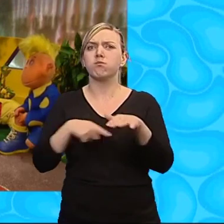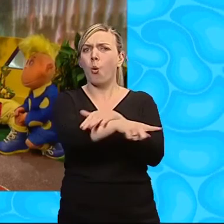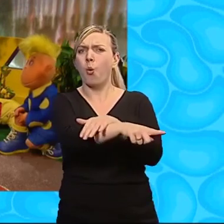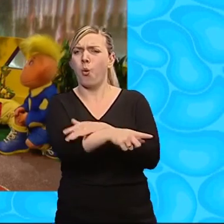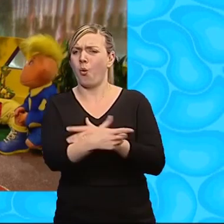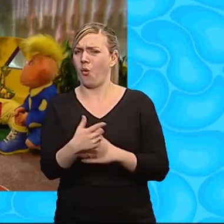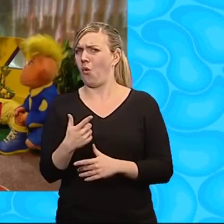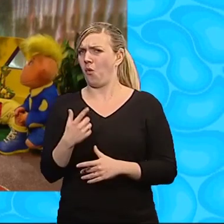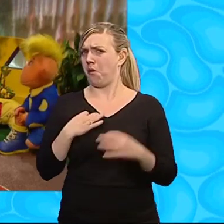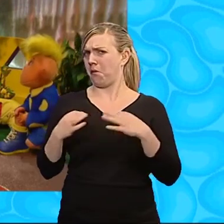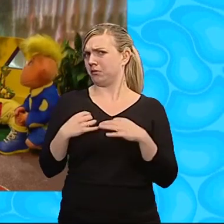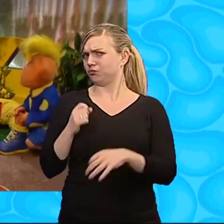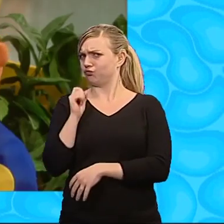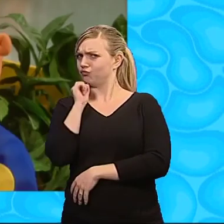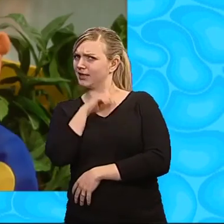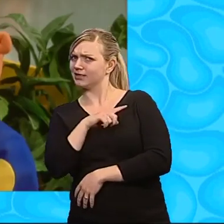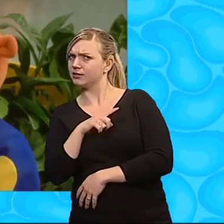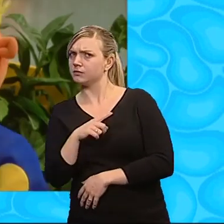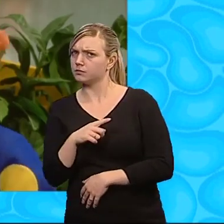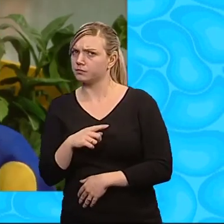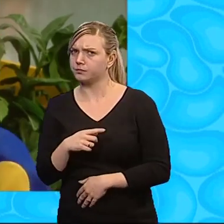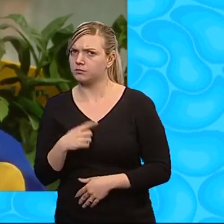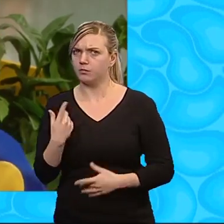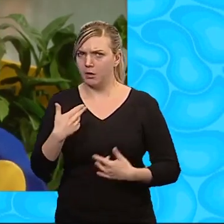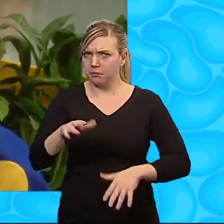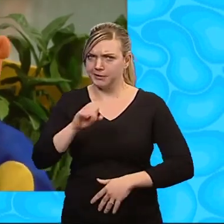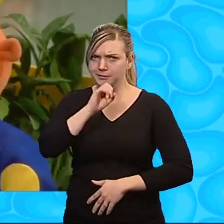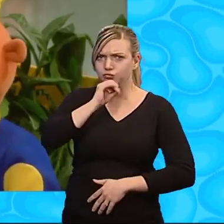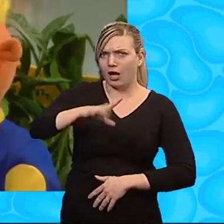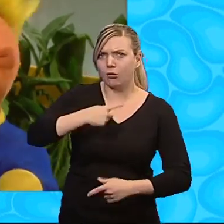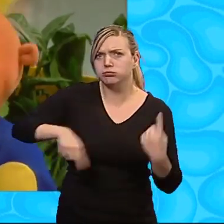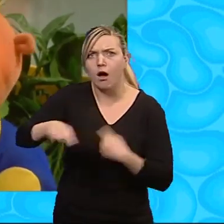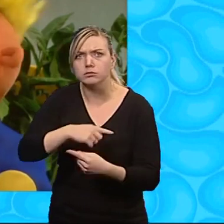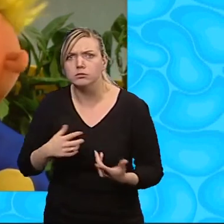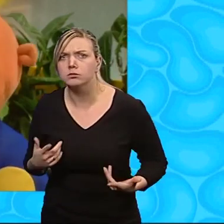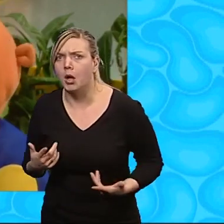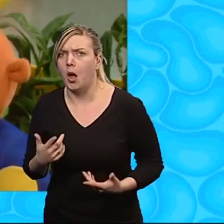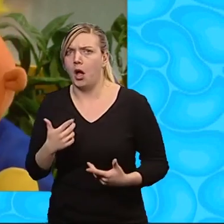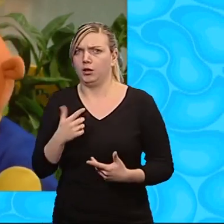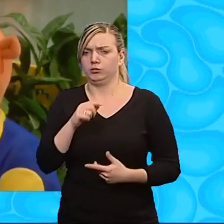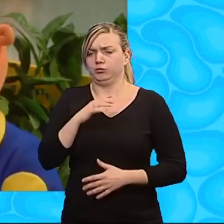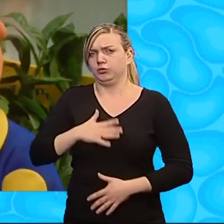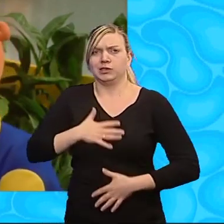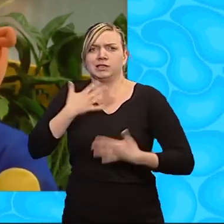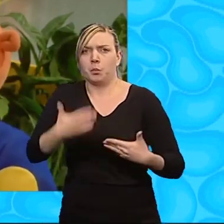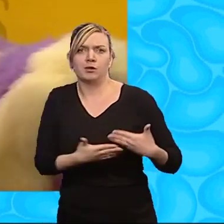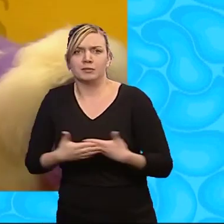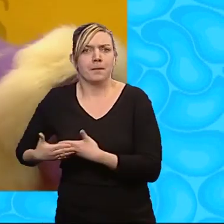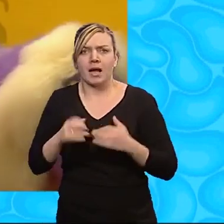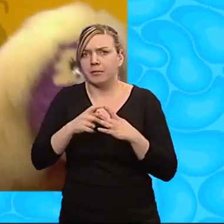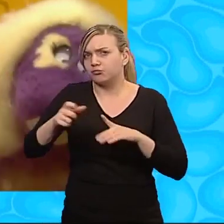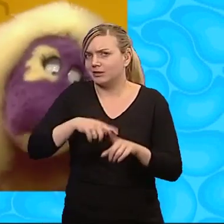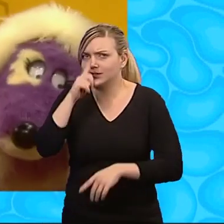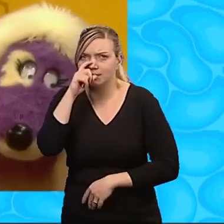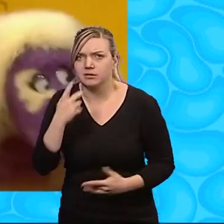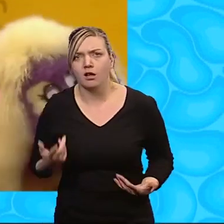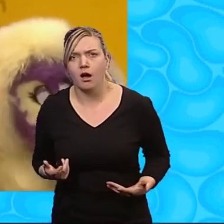She's acting really funny today. Yeah, she shouted at us, Max, that she wouldn't be baby Rocky's sister. Oh,